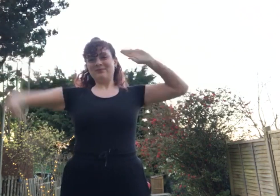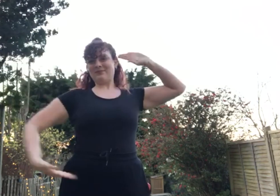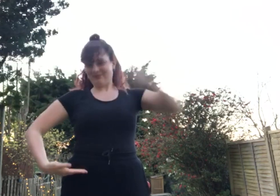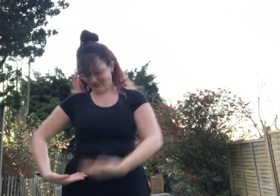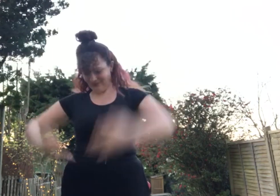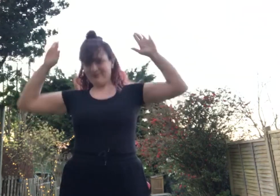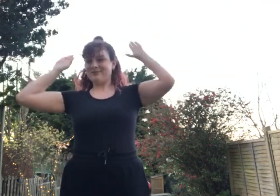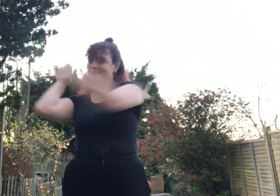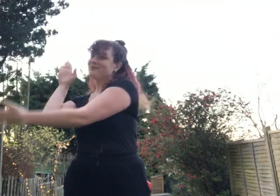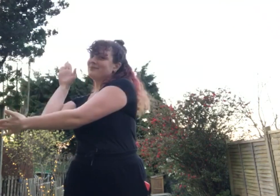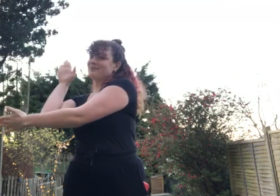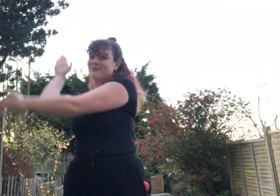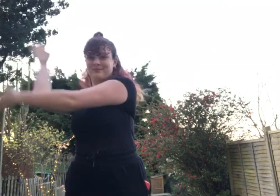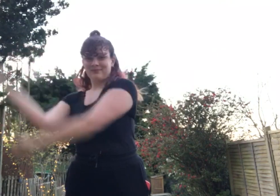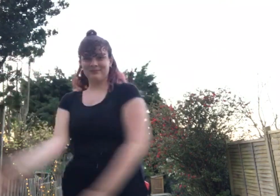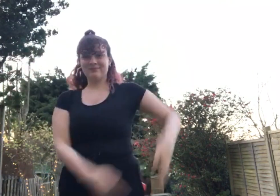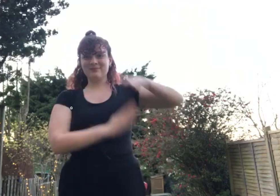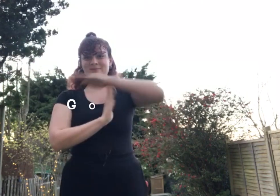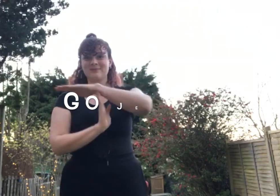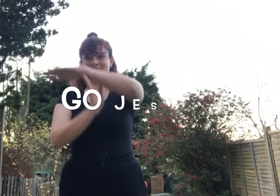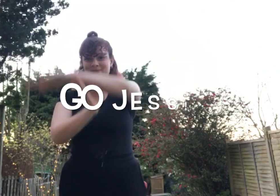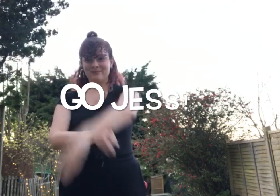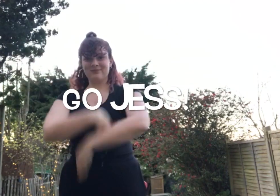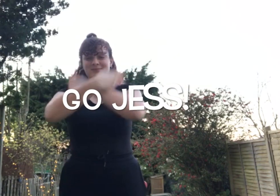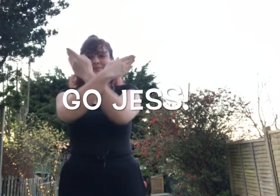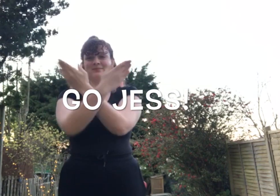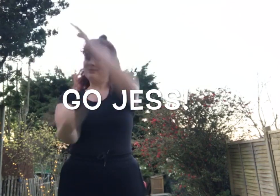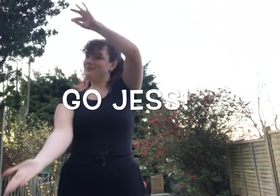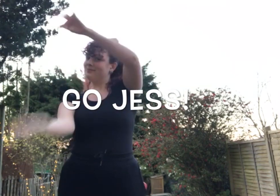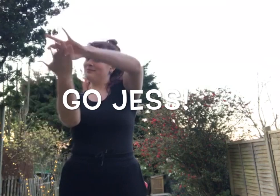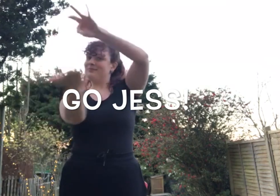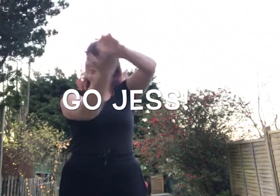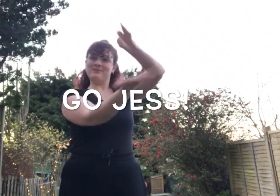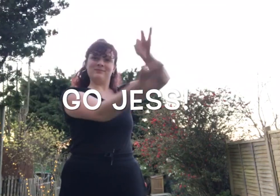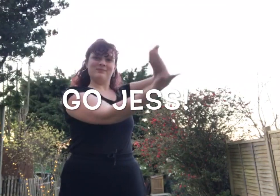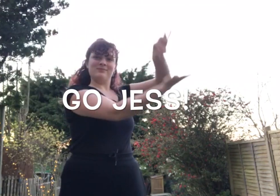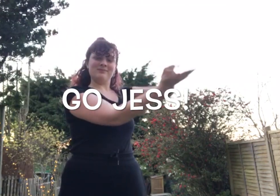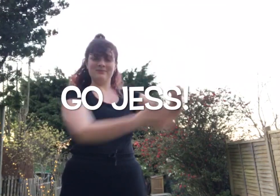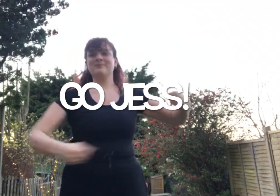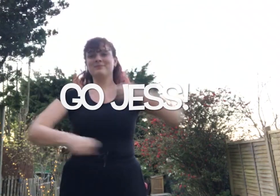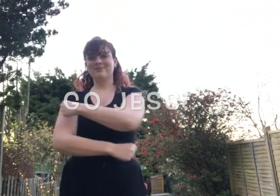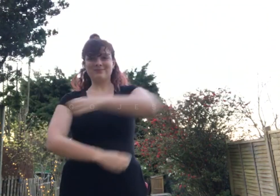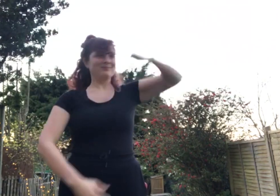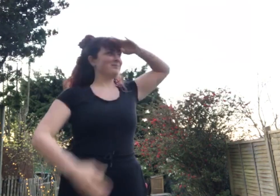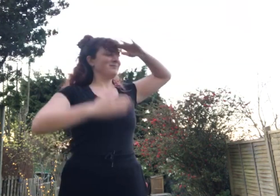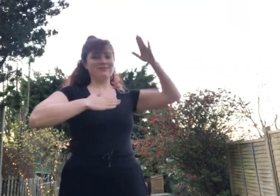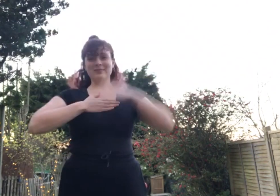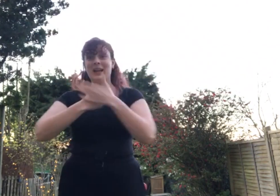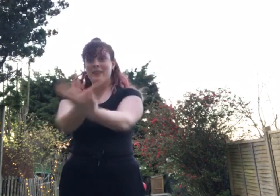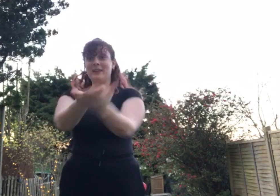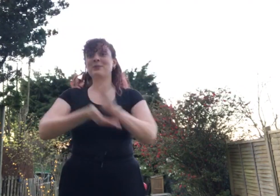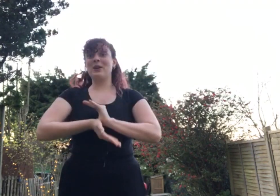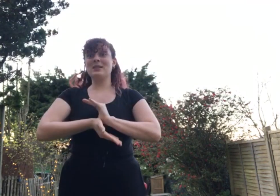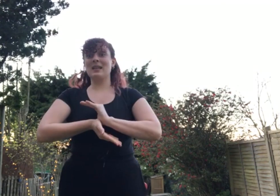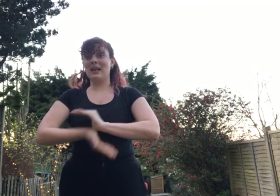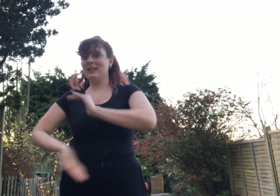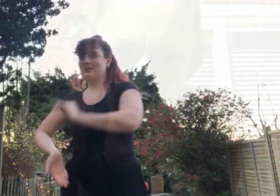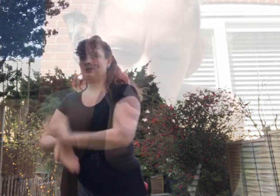-O-C-I-O-C-I-R-O-C-I-O-C-C-I-I-I-I